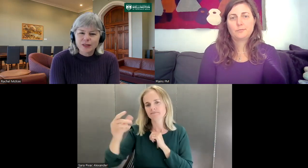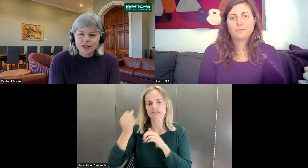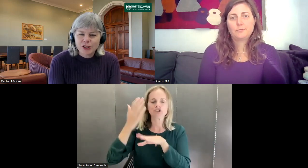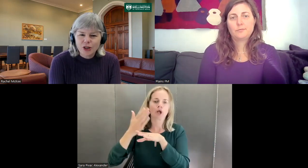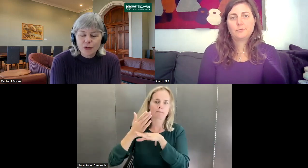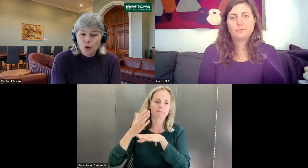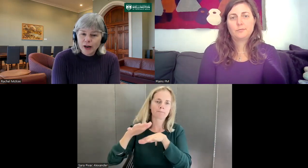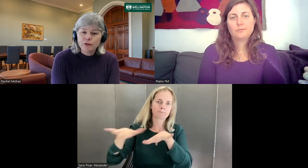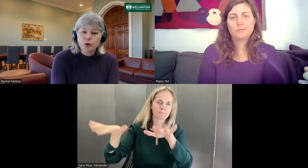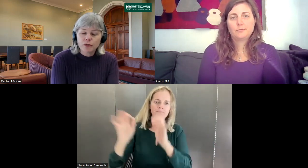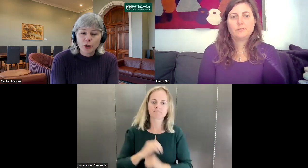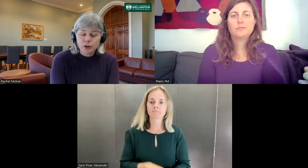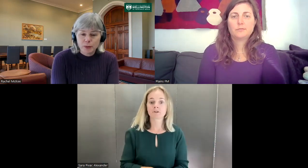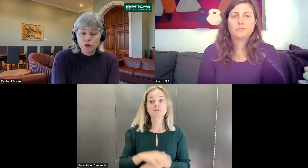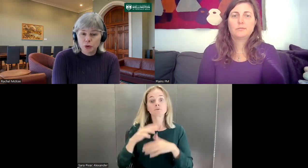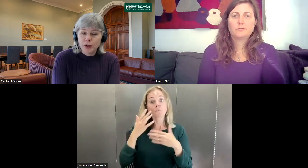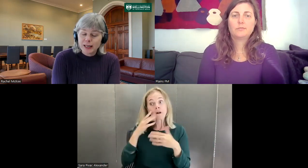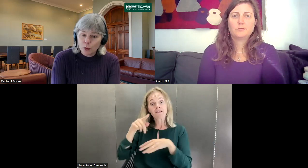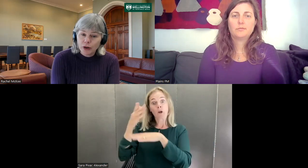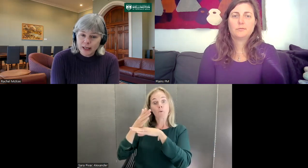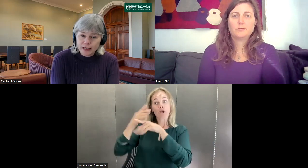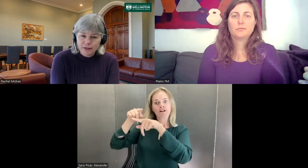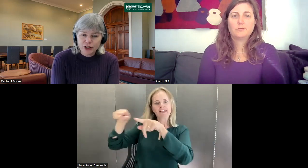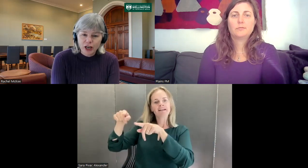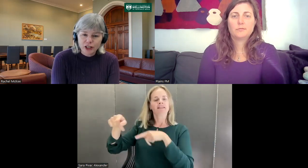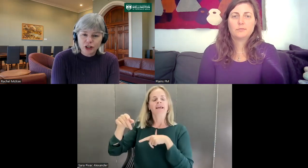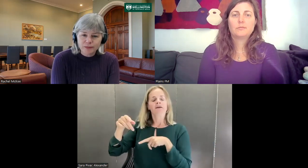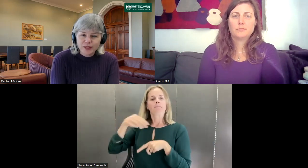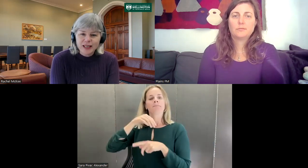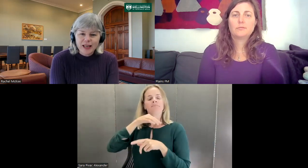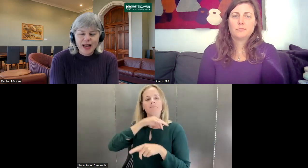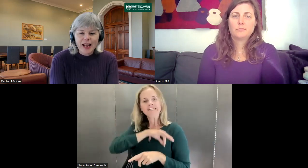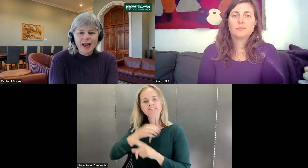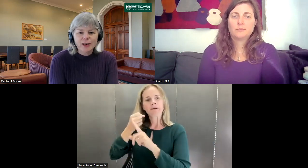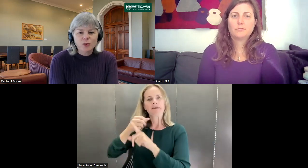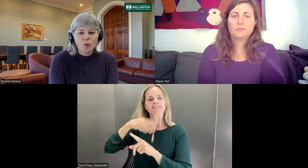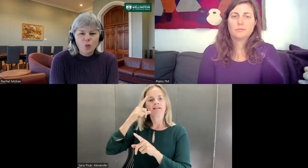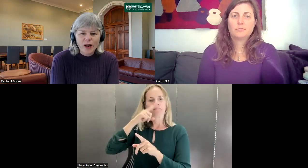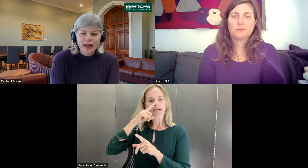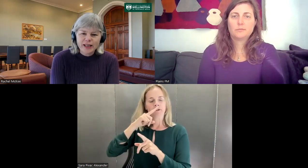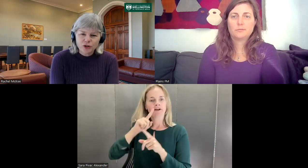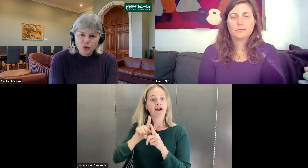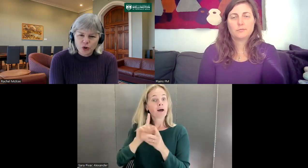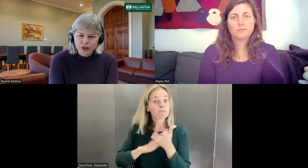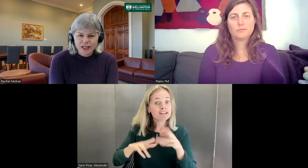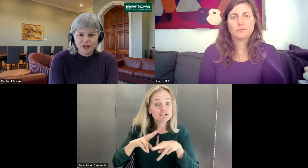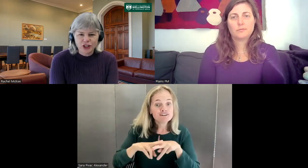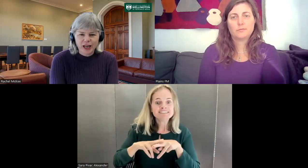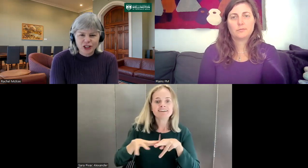So quite a few of those people do end up working in deaf education. And when they do work in deaf education,